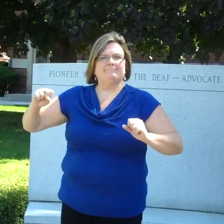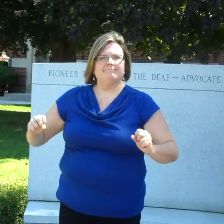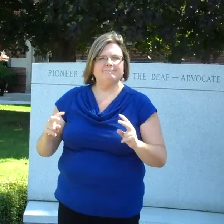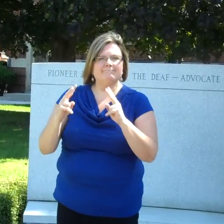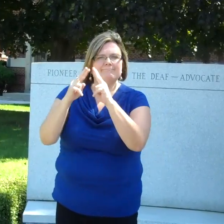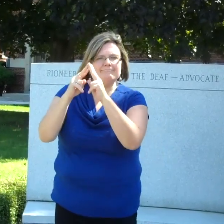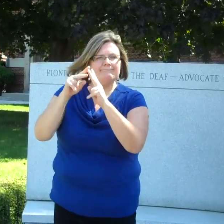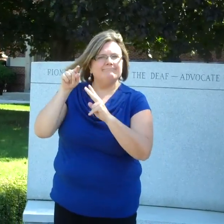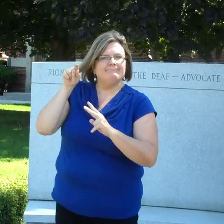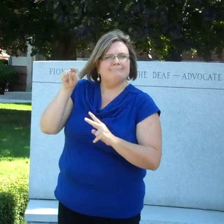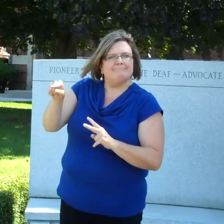established in Paris, France.